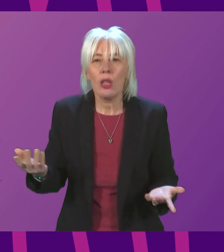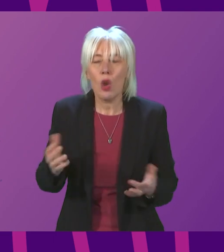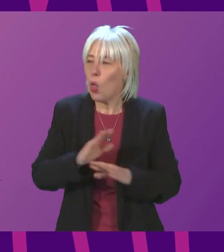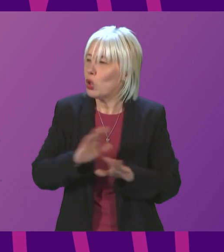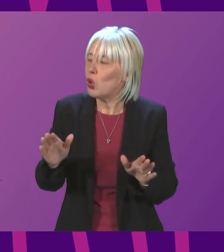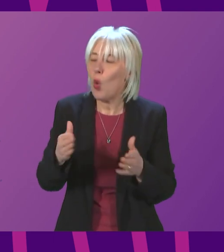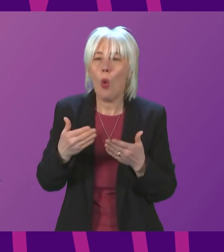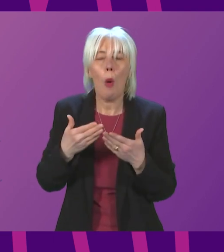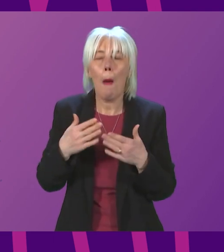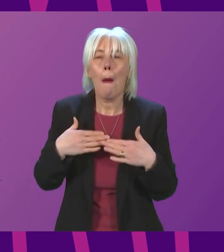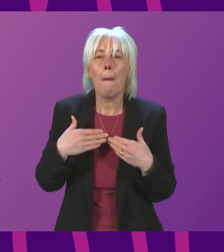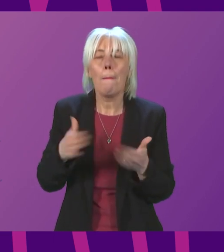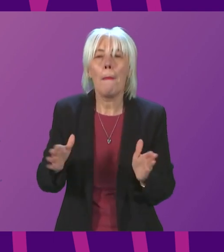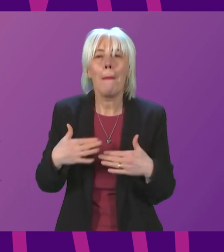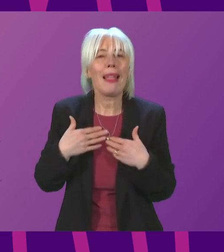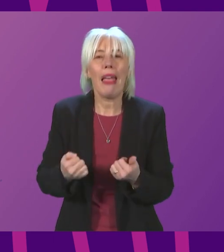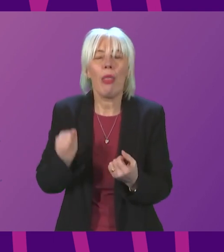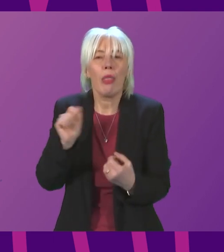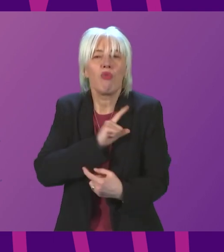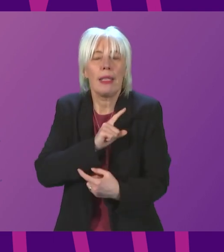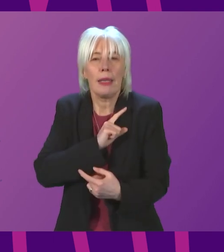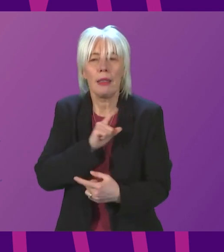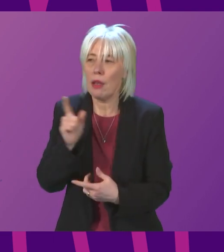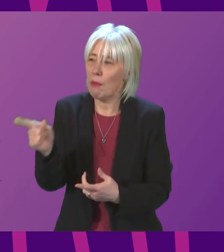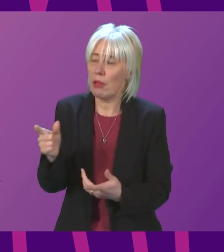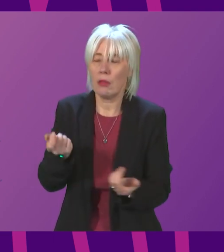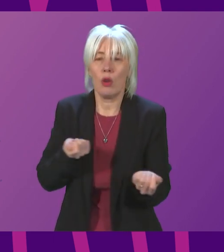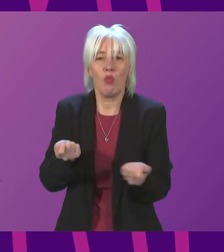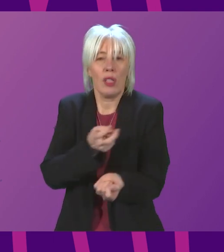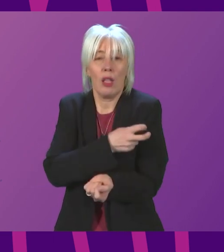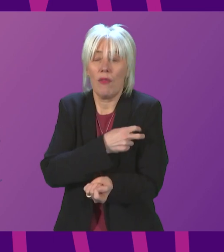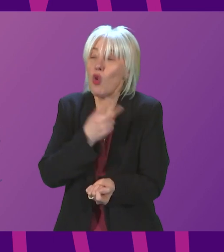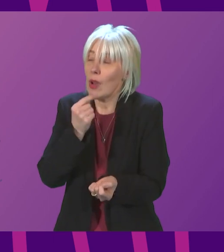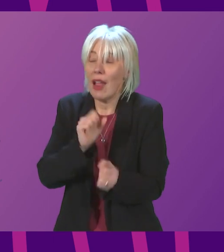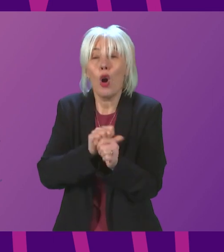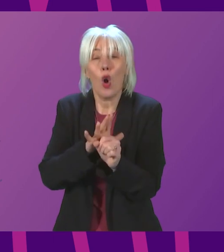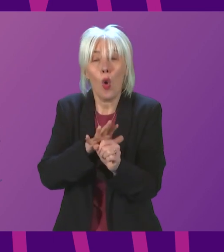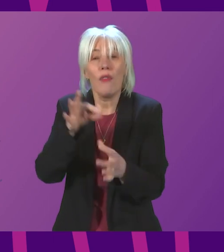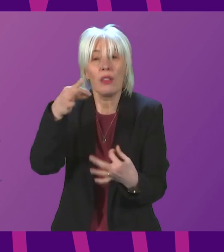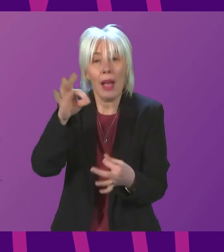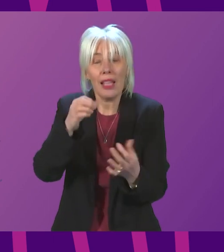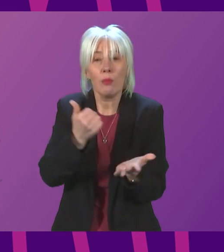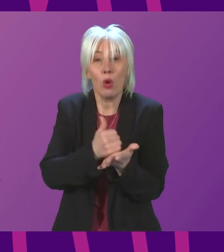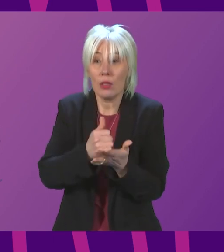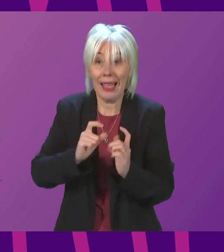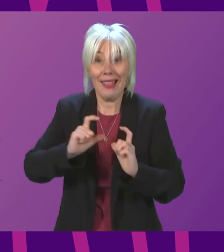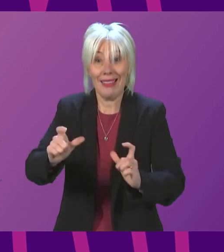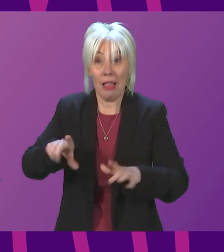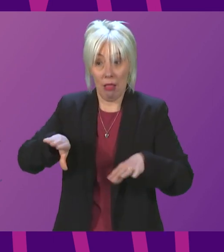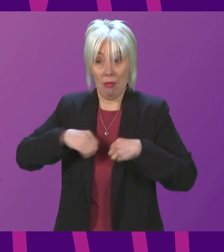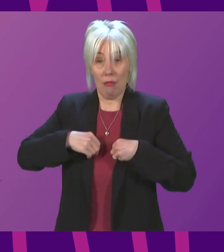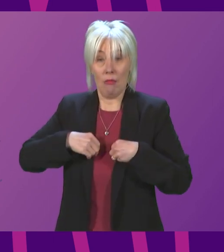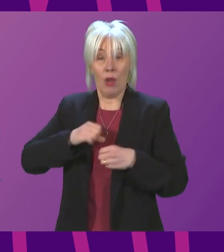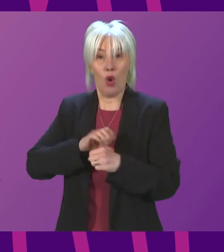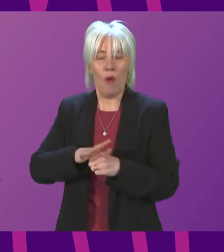health imperative for so doing. Presiding Officer, you can have a COVID passport and still have COVID. There is no comfort